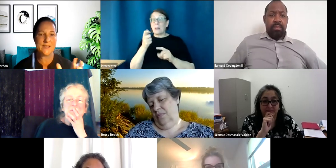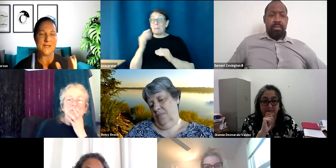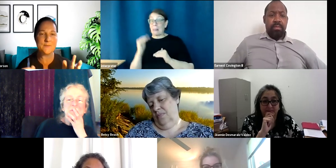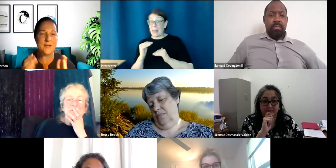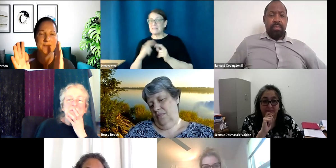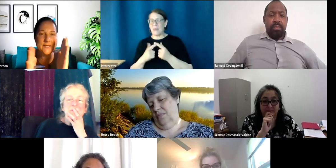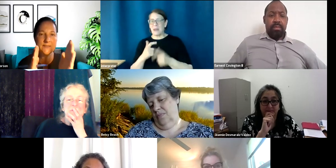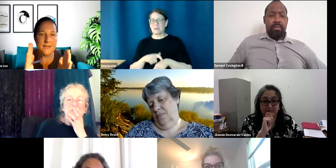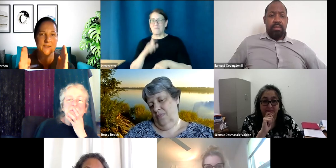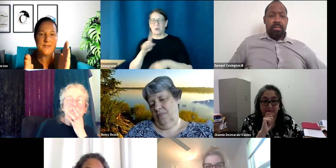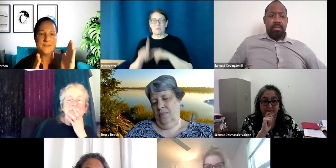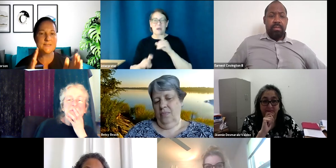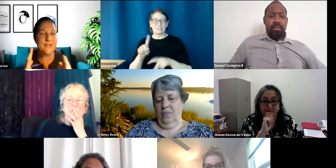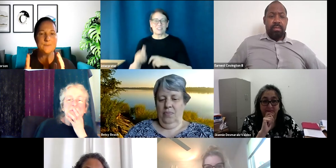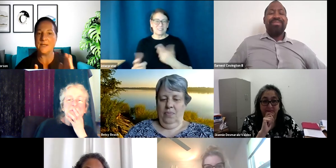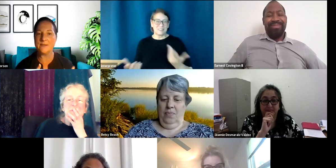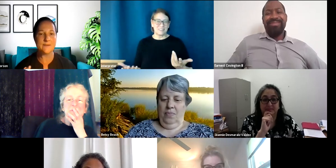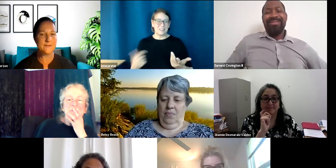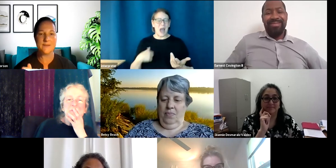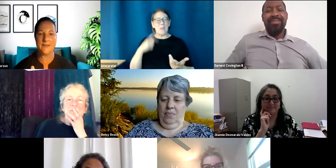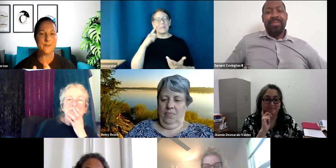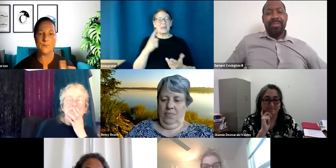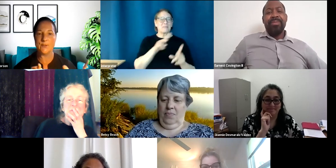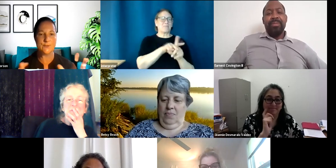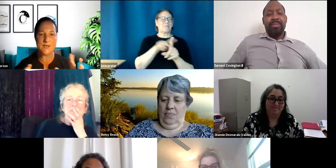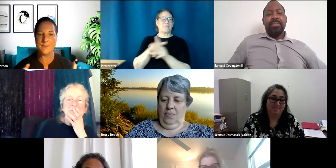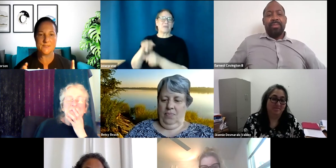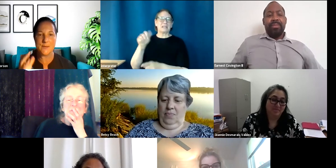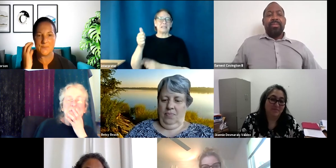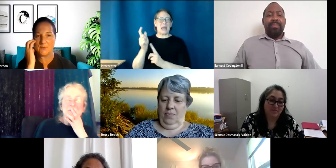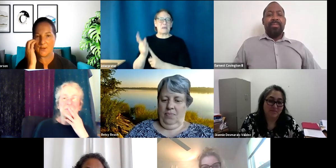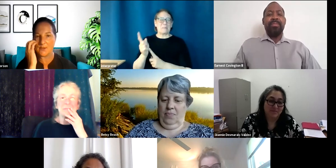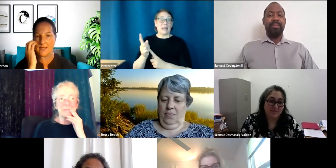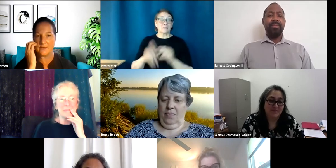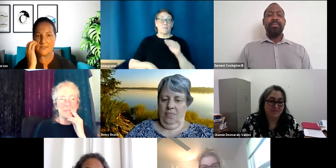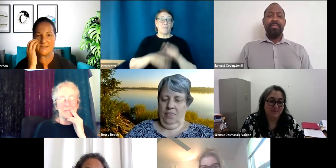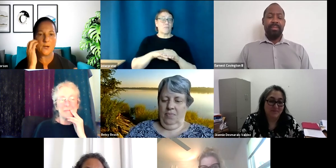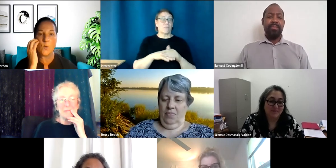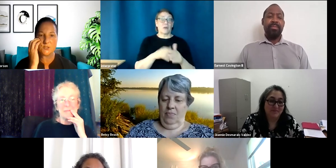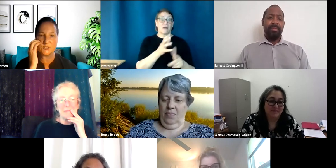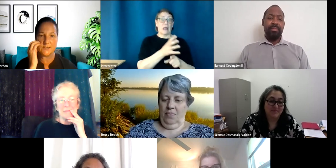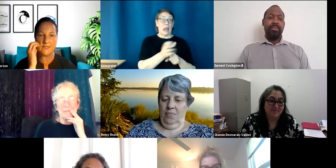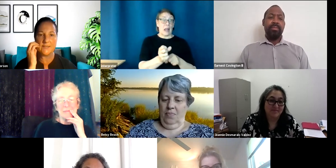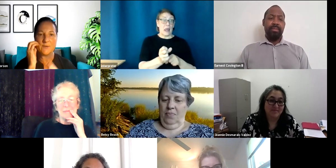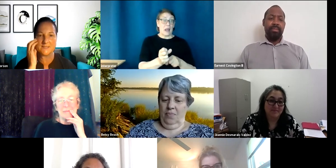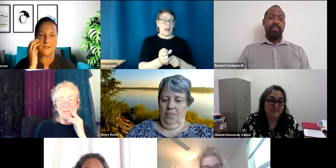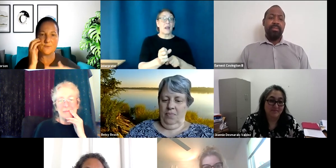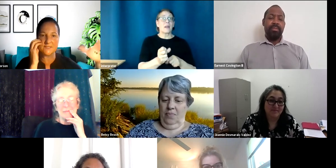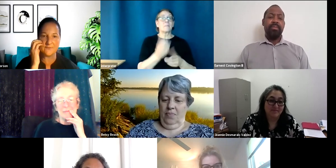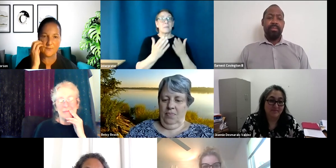like I said, I'm kind of thinking the 10 minute and when your time is up, you know, like at least get a question in, and then we can say, we'll save